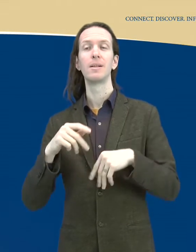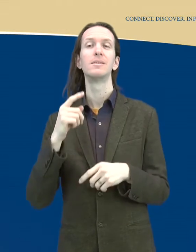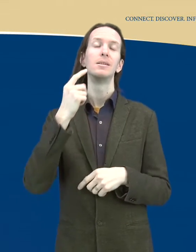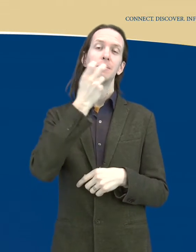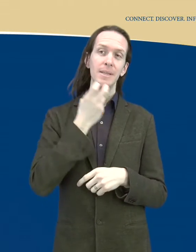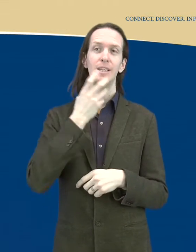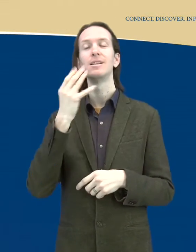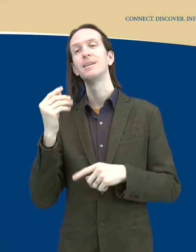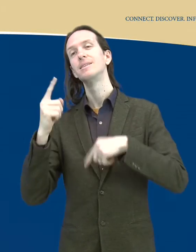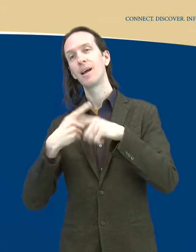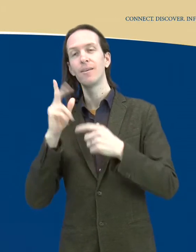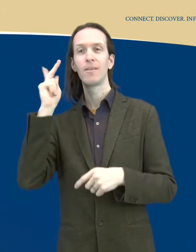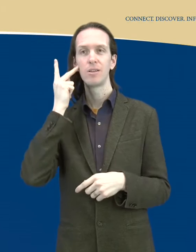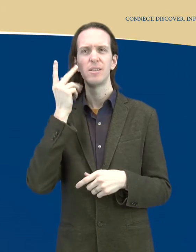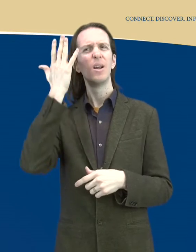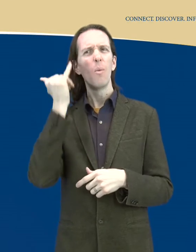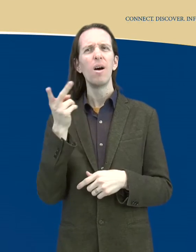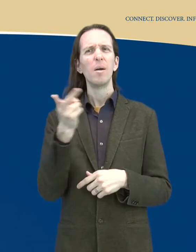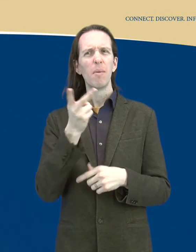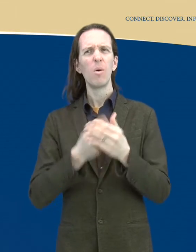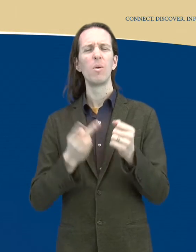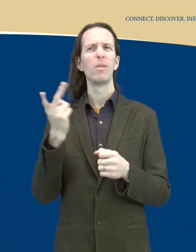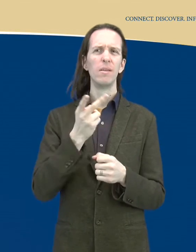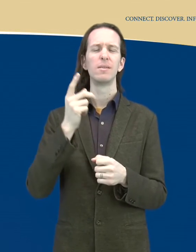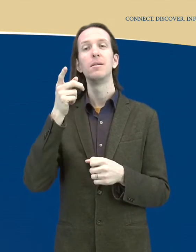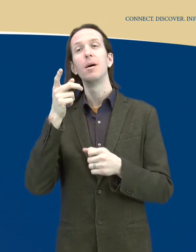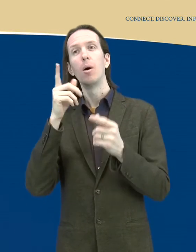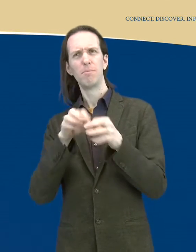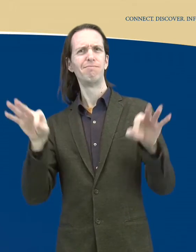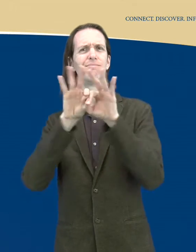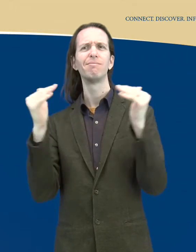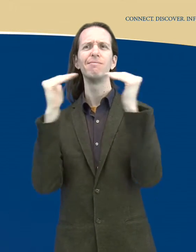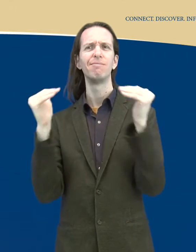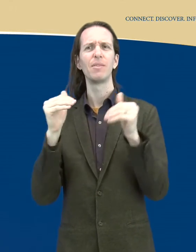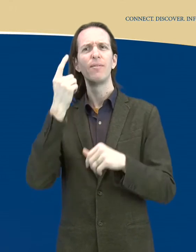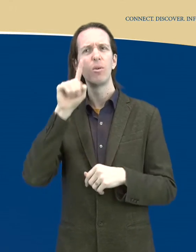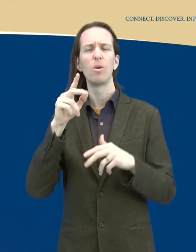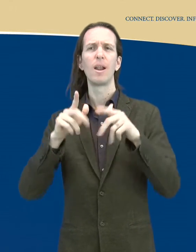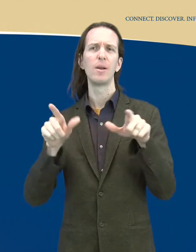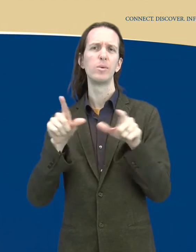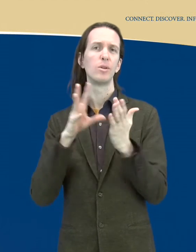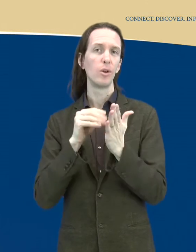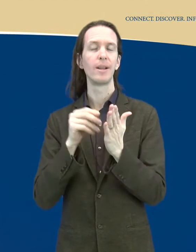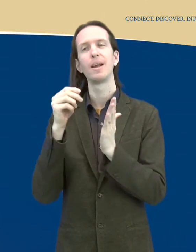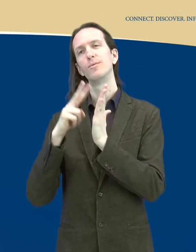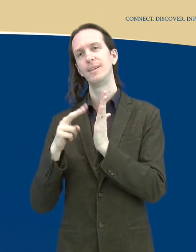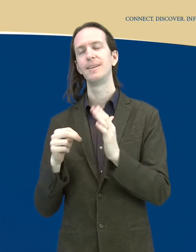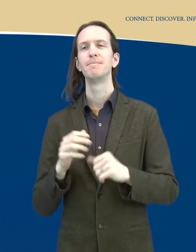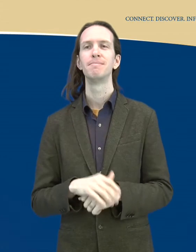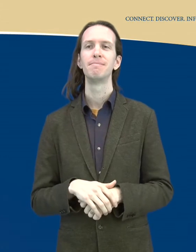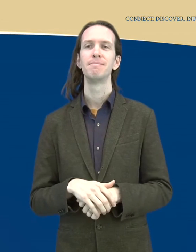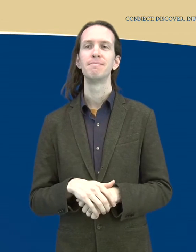sound and sign phonology are equally important in language learning and reading. We offer a testable theoretical